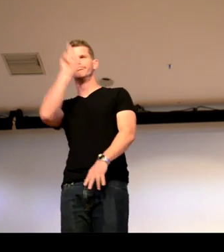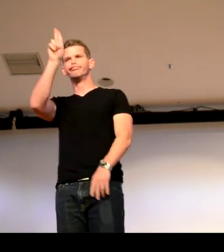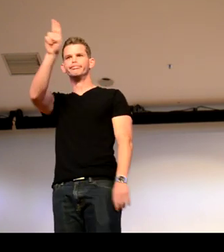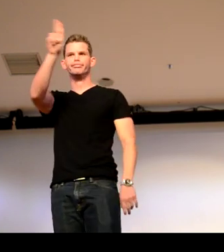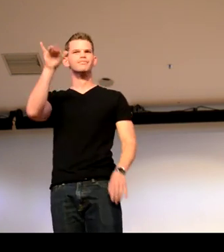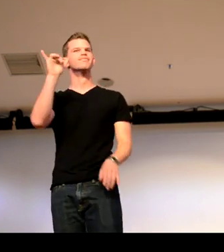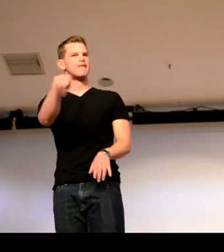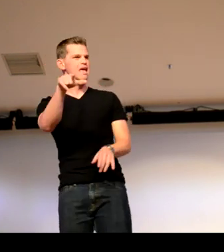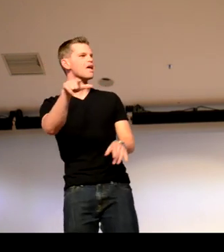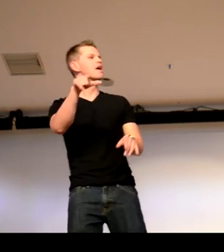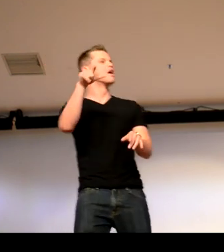House? Yeah.